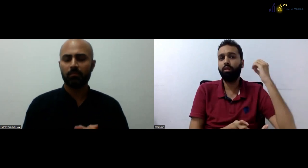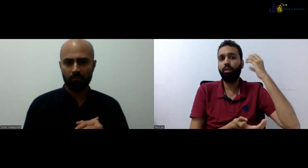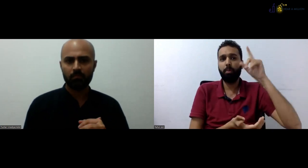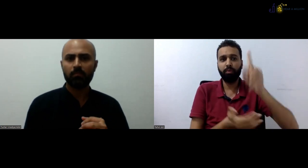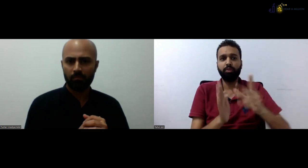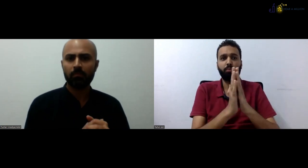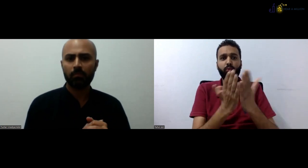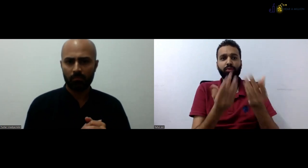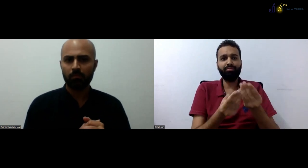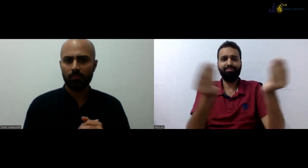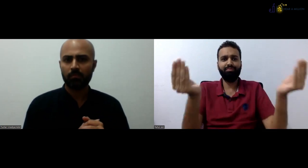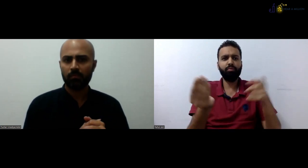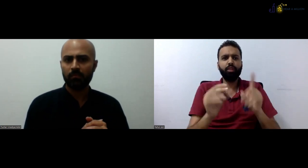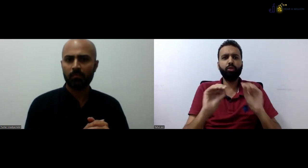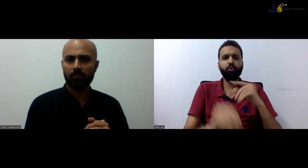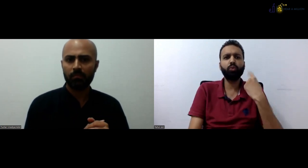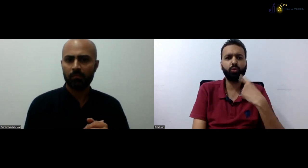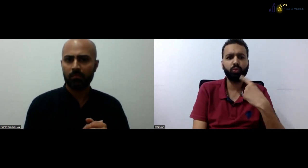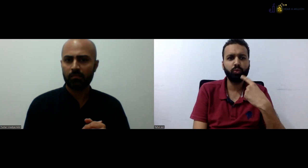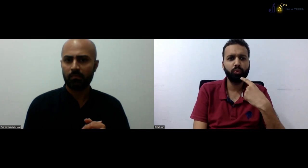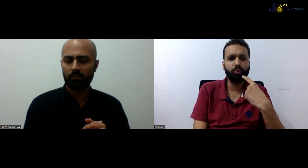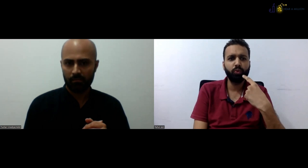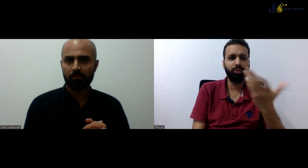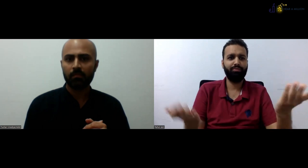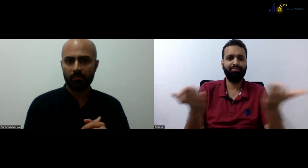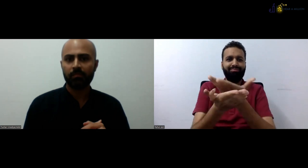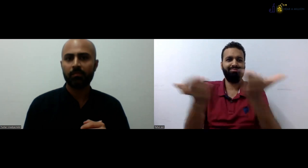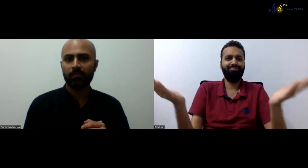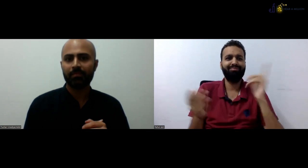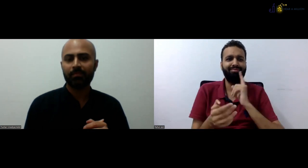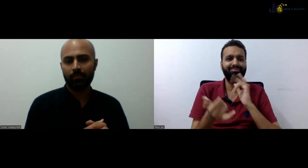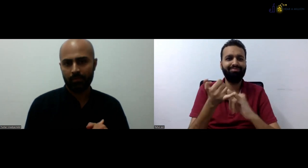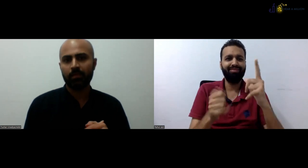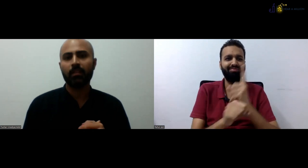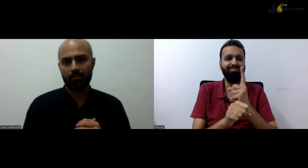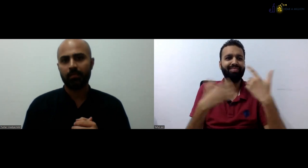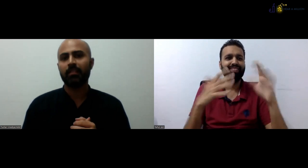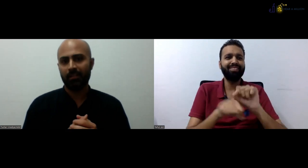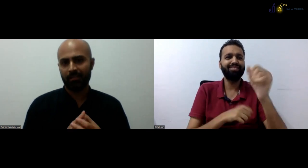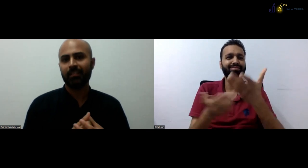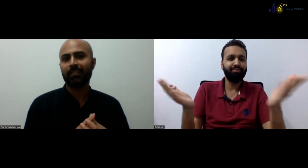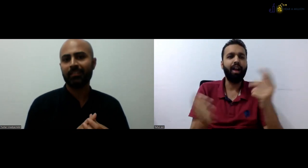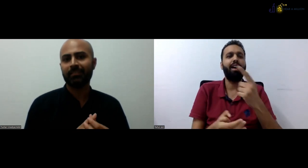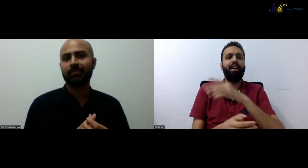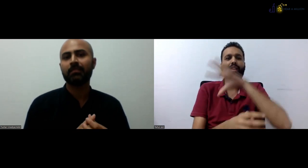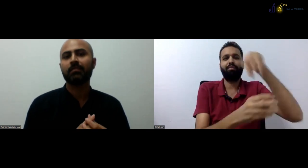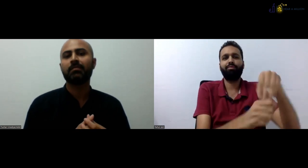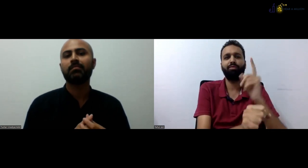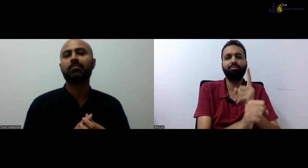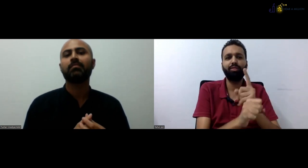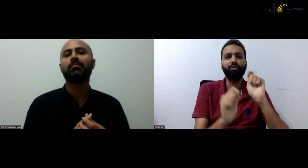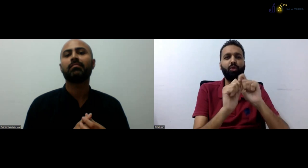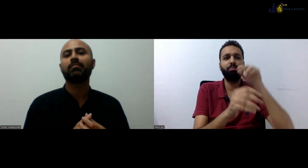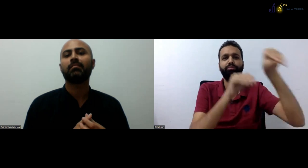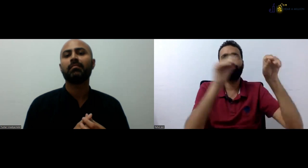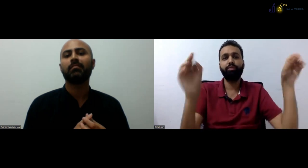already said the ISL will become a subject. Hearing students will be taught ISL. Who will be the teachers? All of you